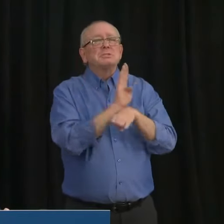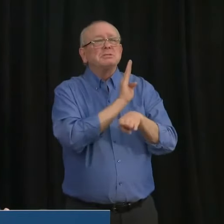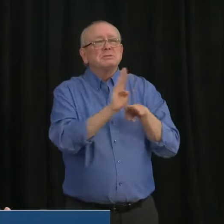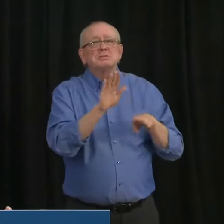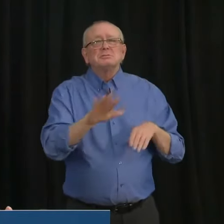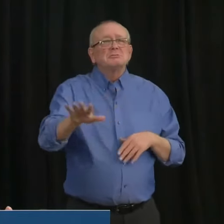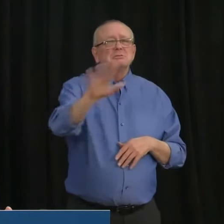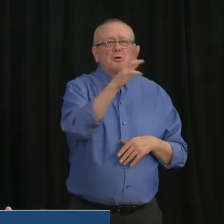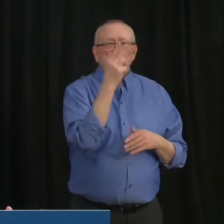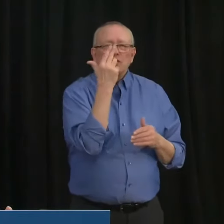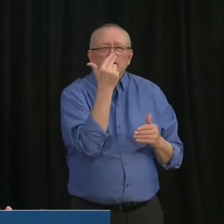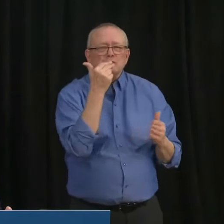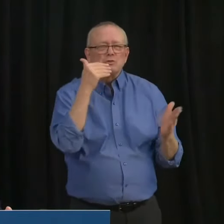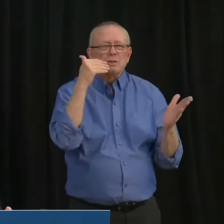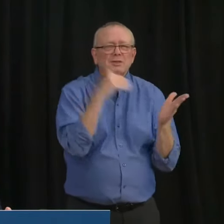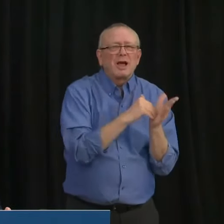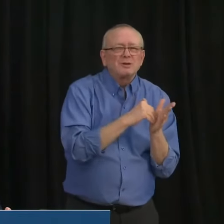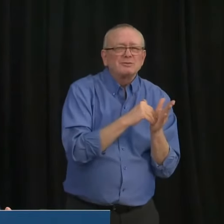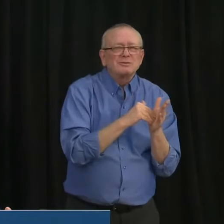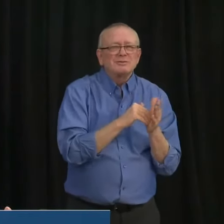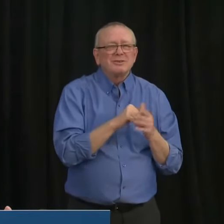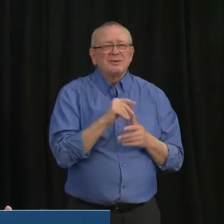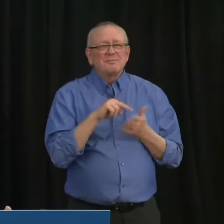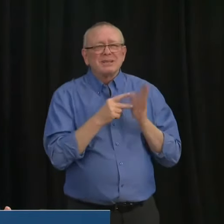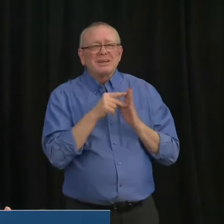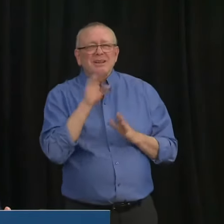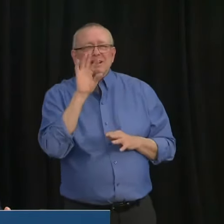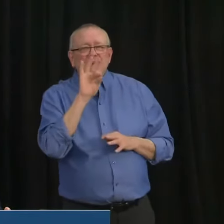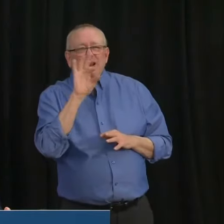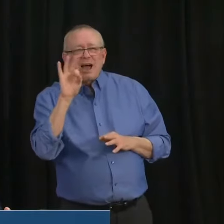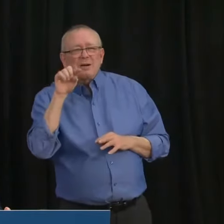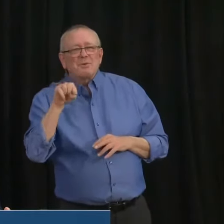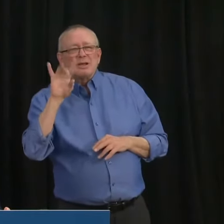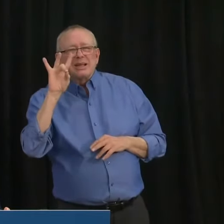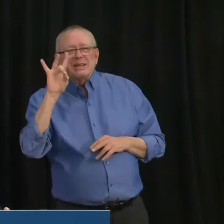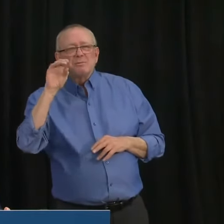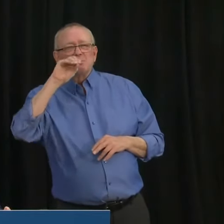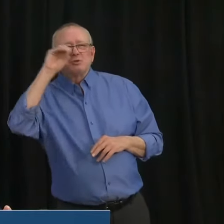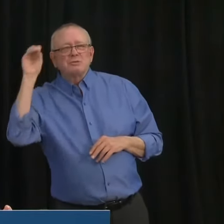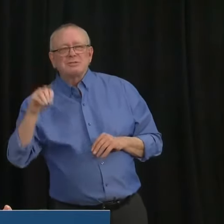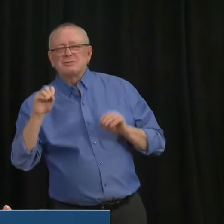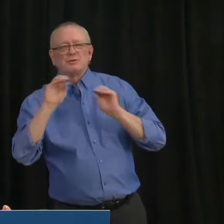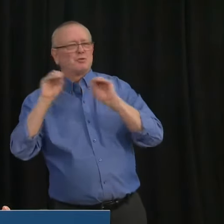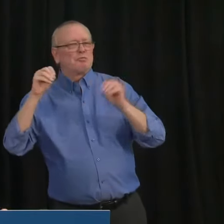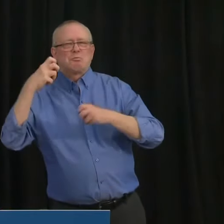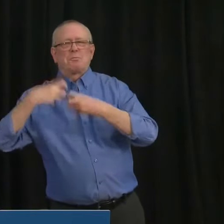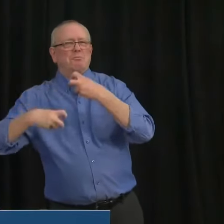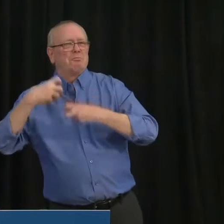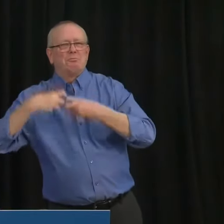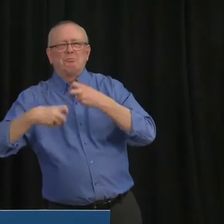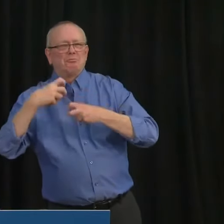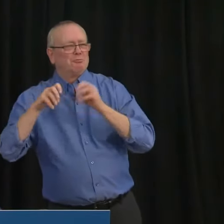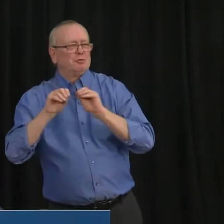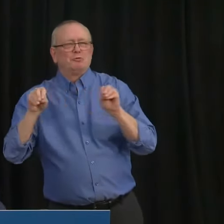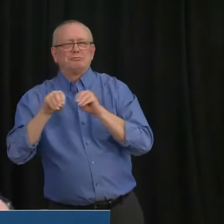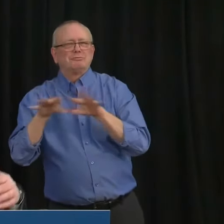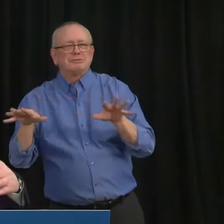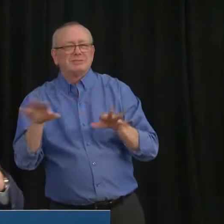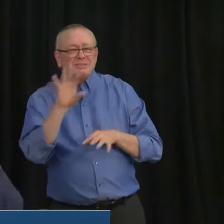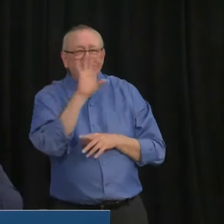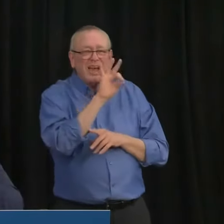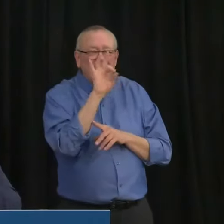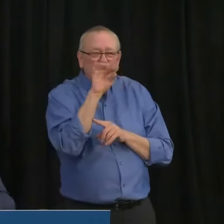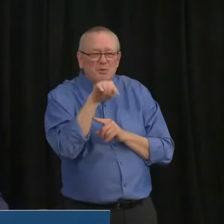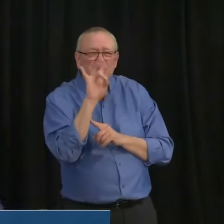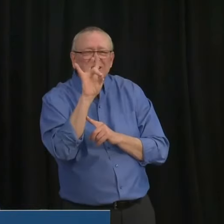uh, something like 99.8 percent of those businesses did not have outbreaks. And, uh, prior to